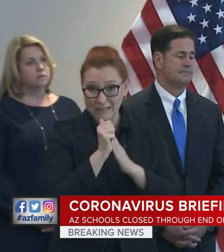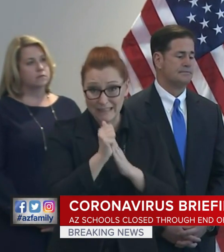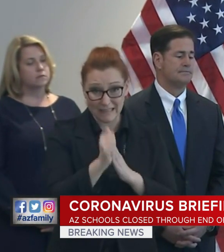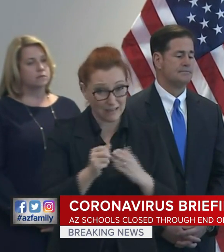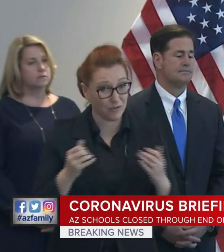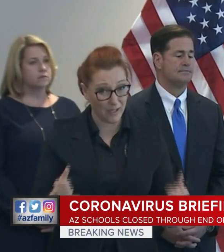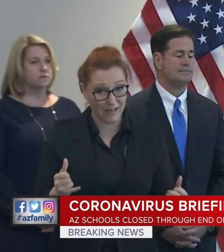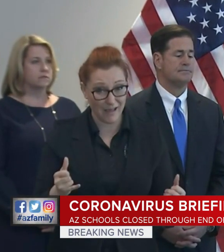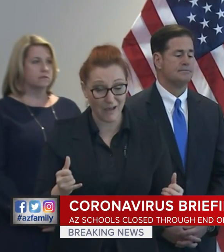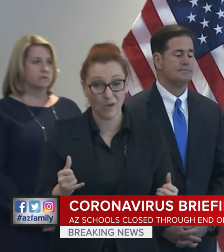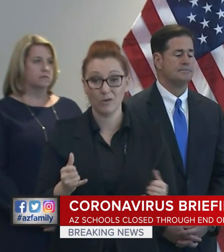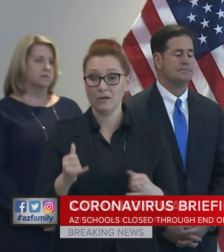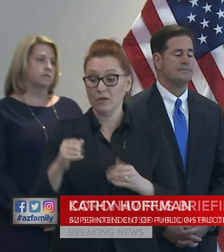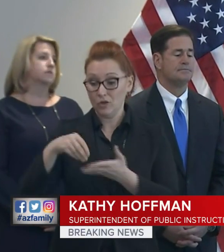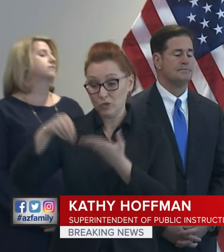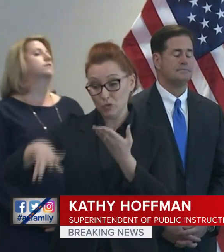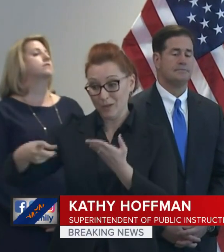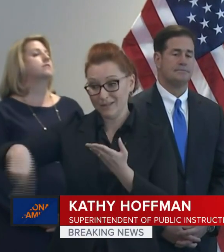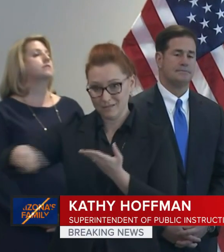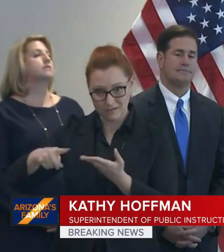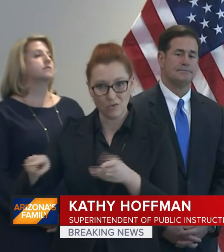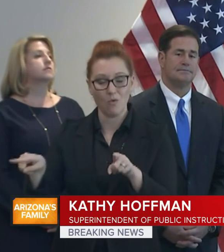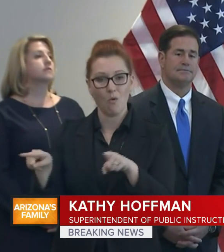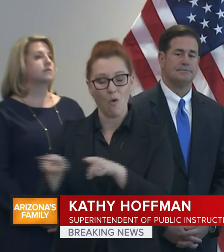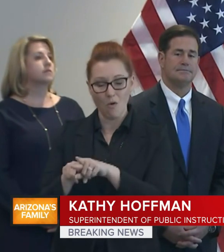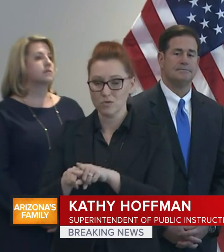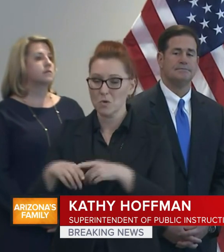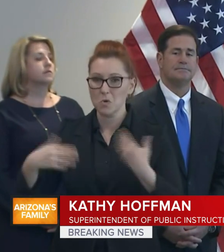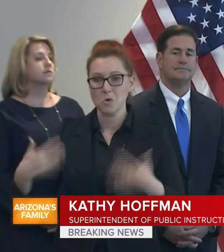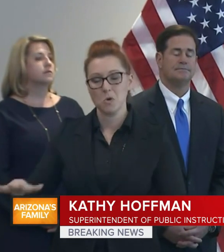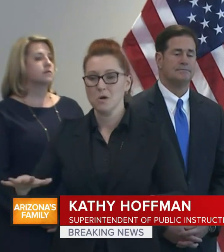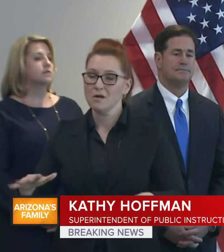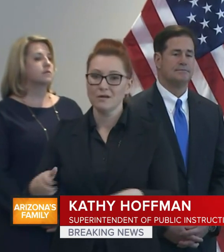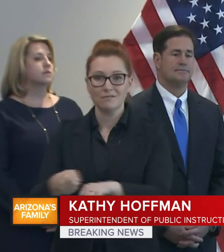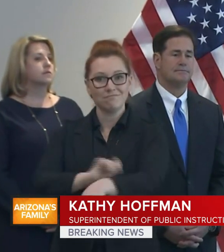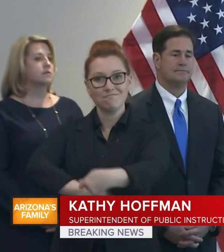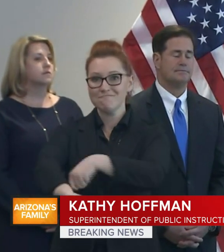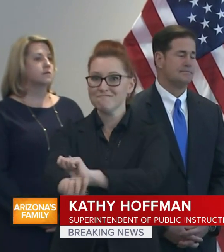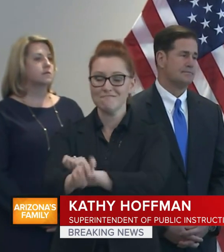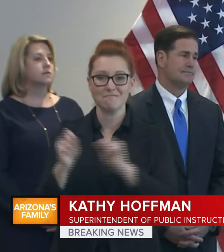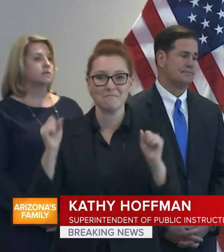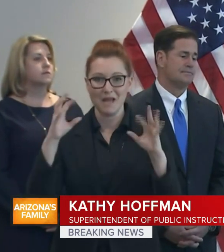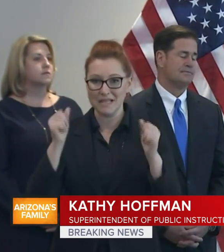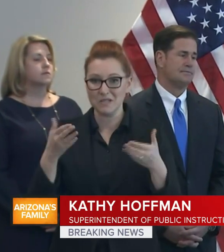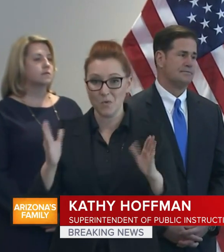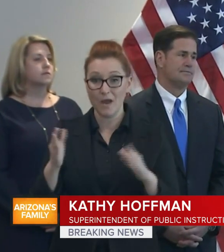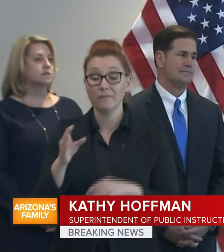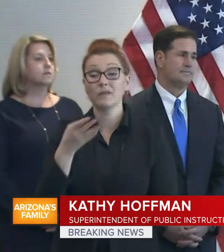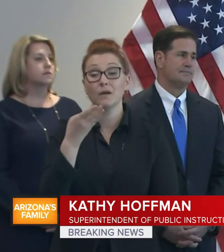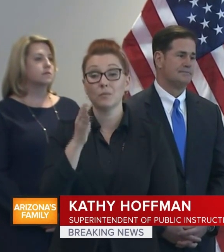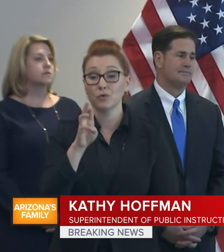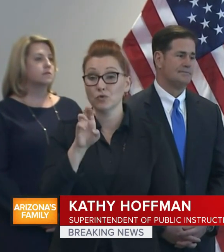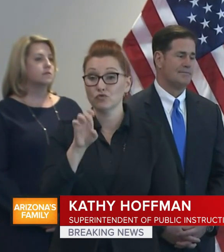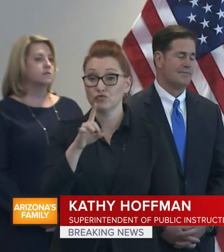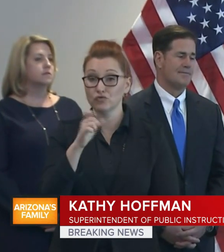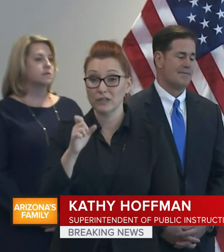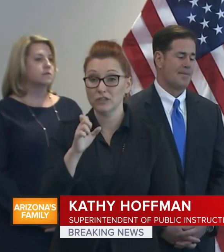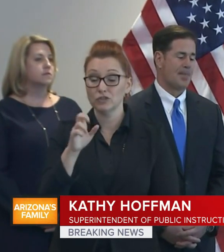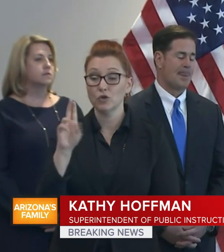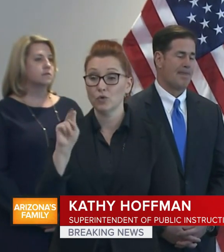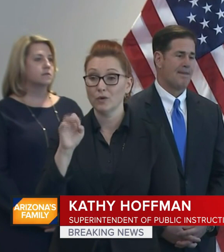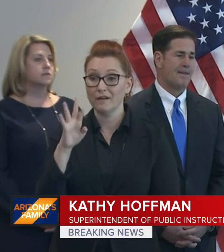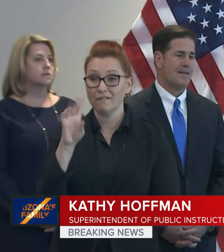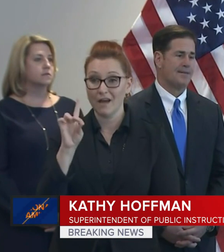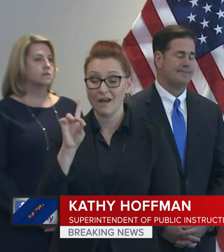this moment. Our students have also stepped up in incredible ways. At Blue Ridge Unified School District in